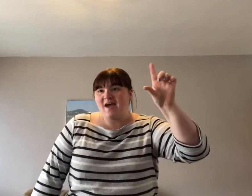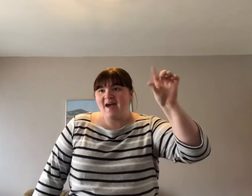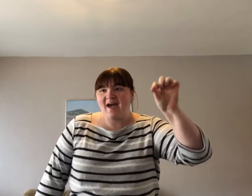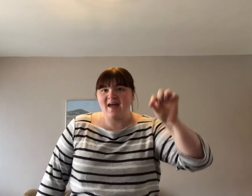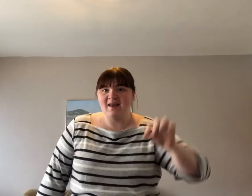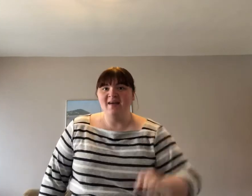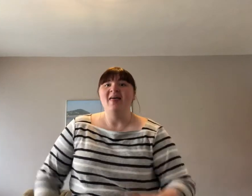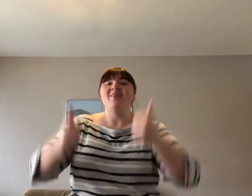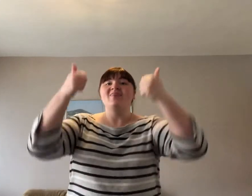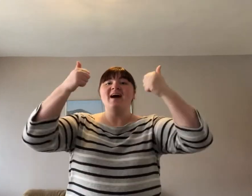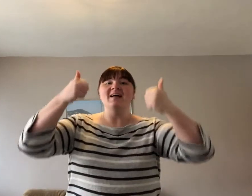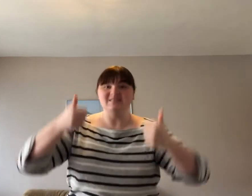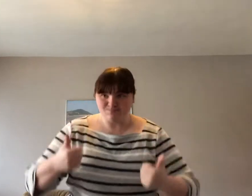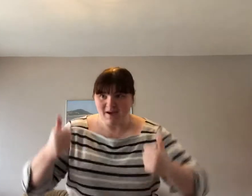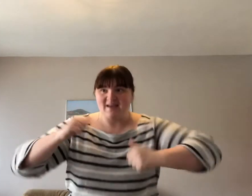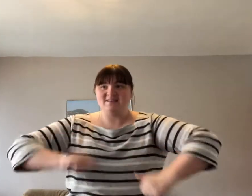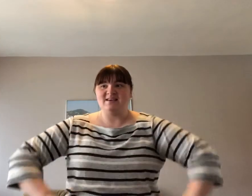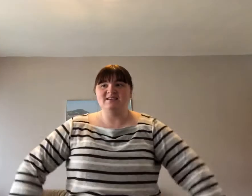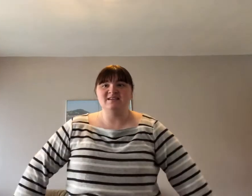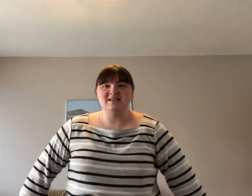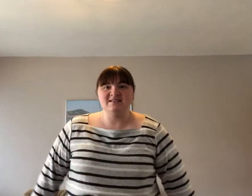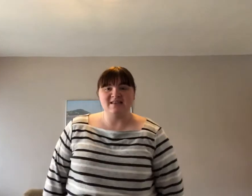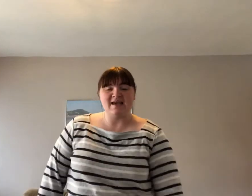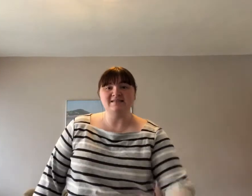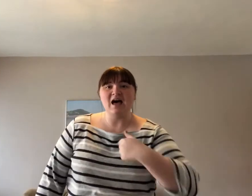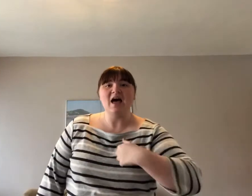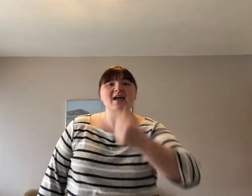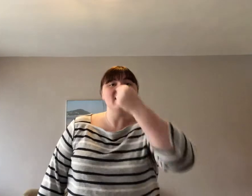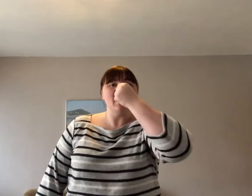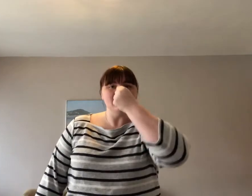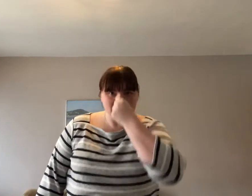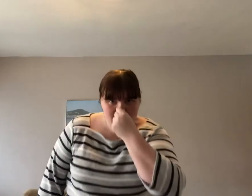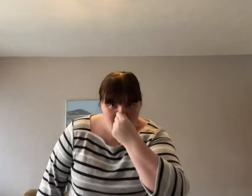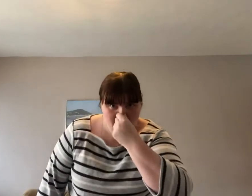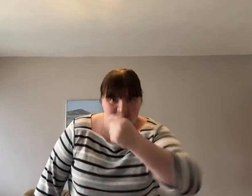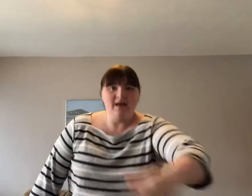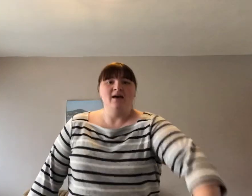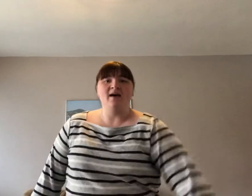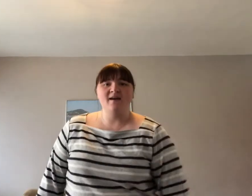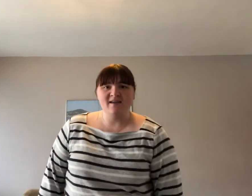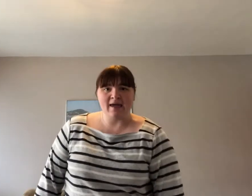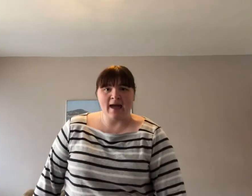hen. That's better, she says, I can sneeze again.